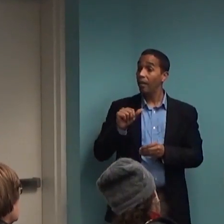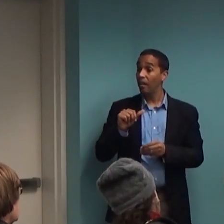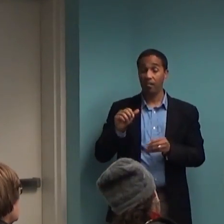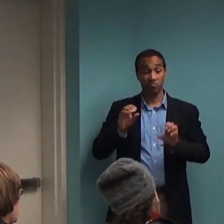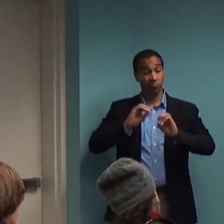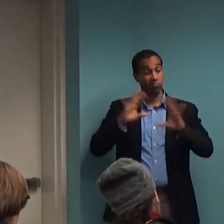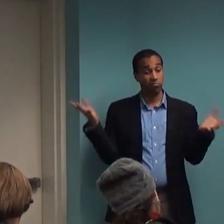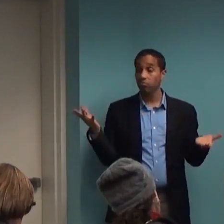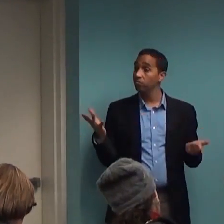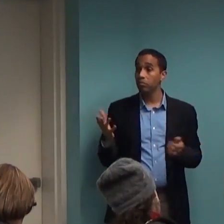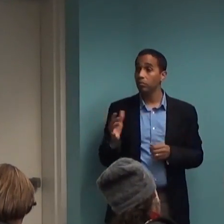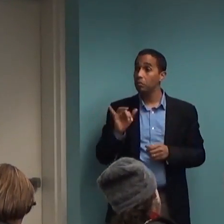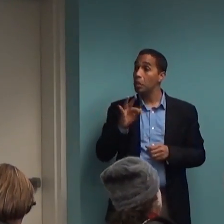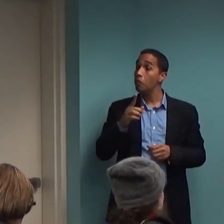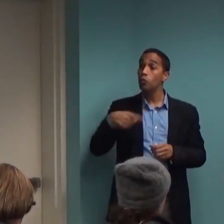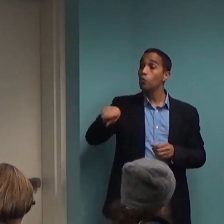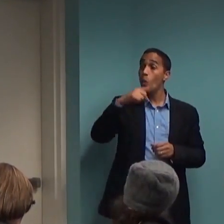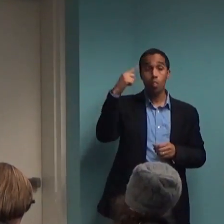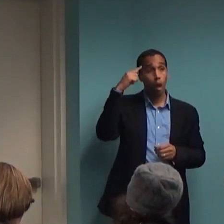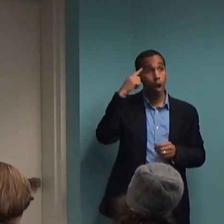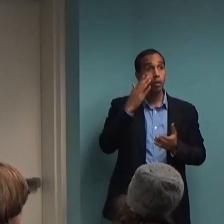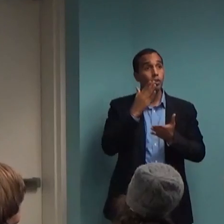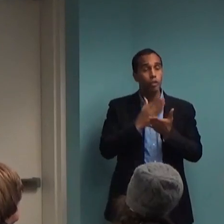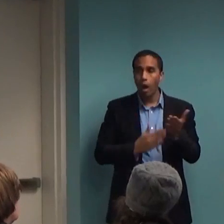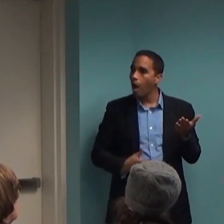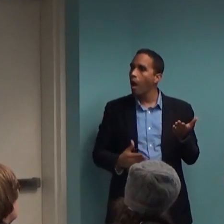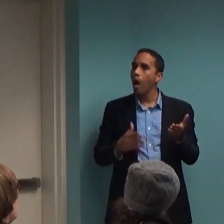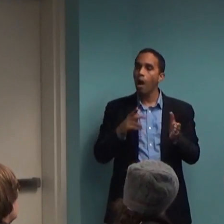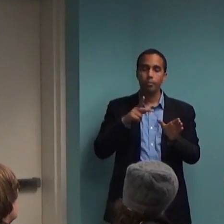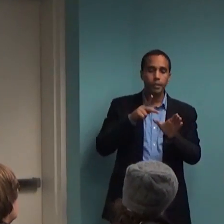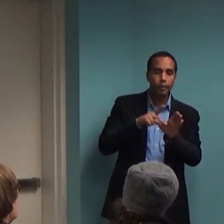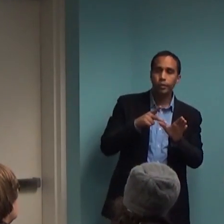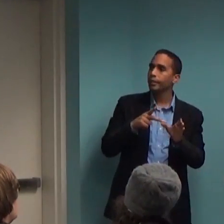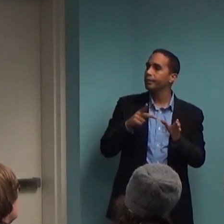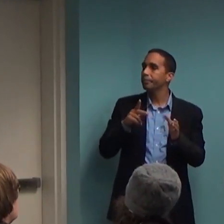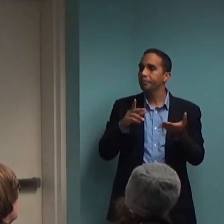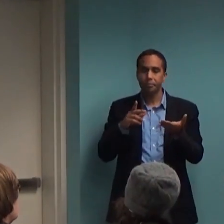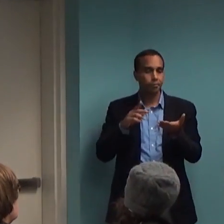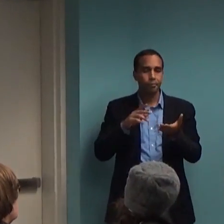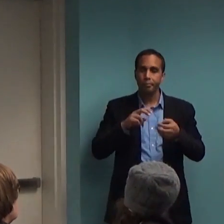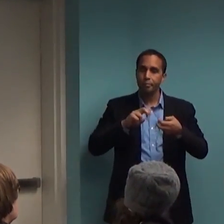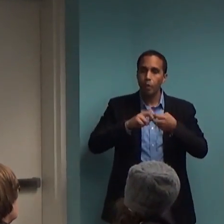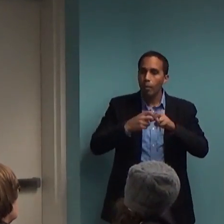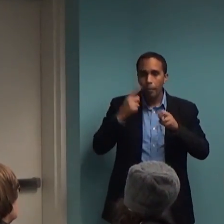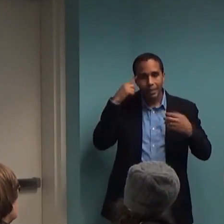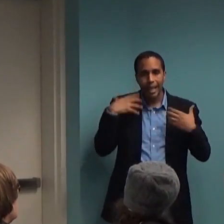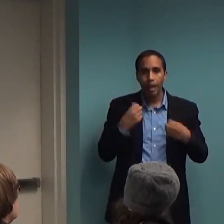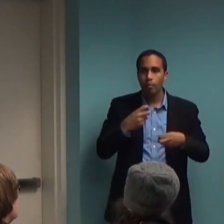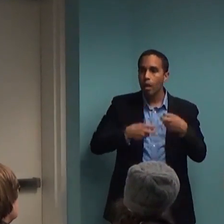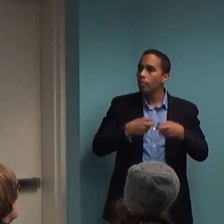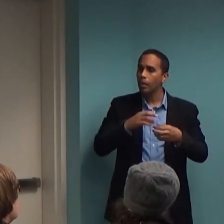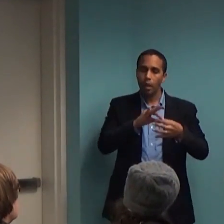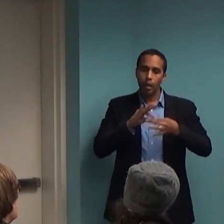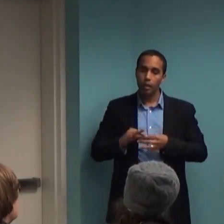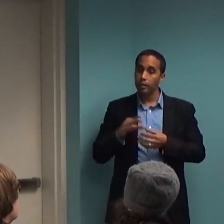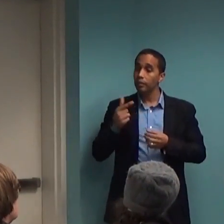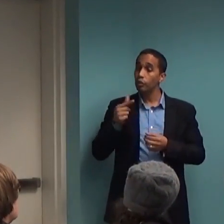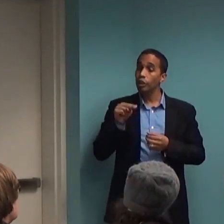in here thinking, well, there are some psychiatric disorders that are absolutely genetically based, I'm here to tell you that we really don't have that information.